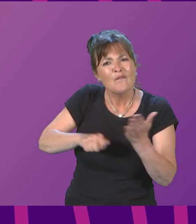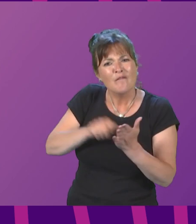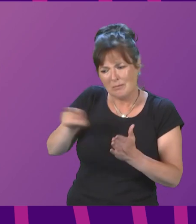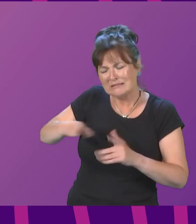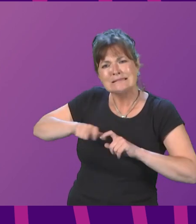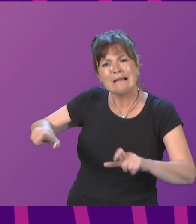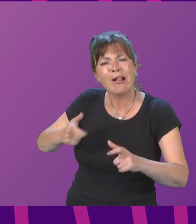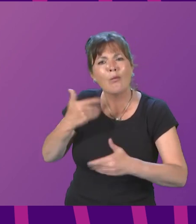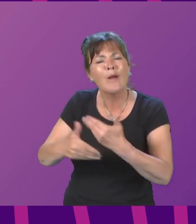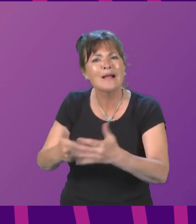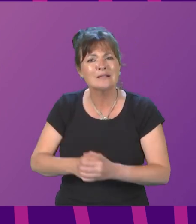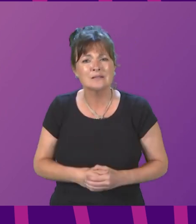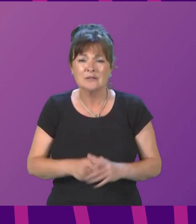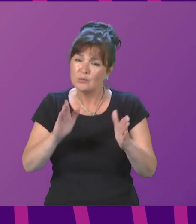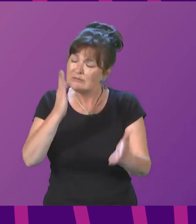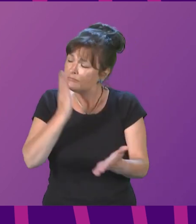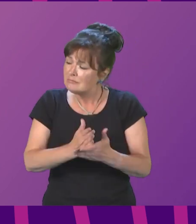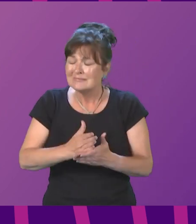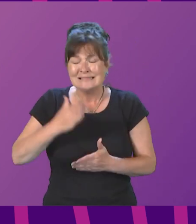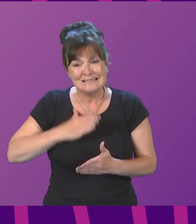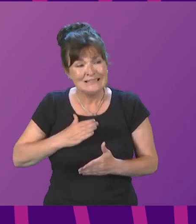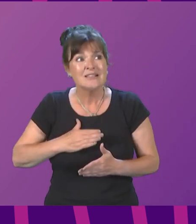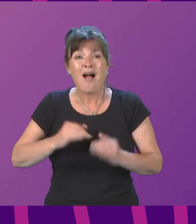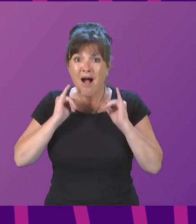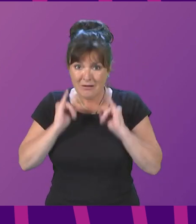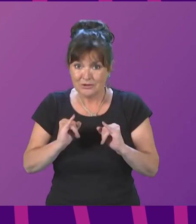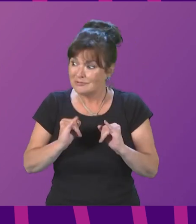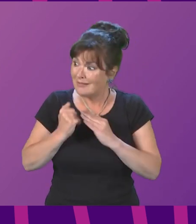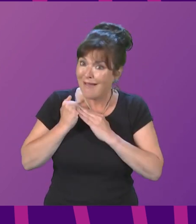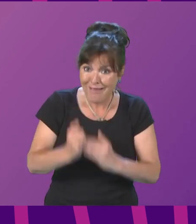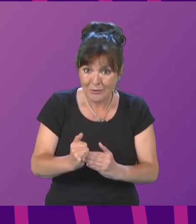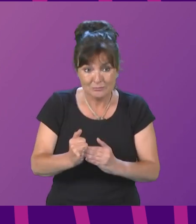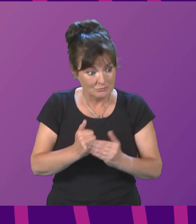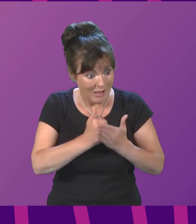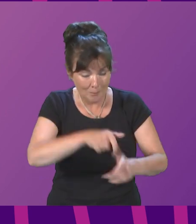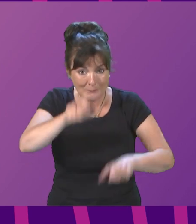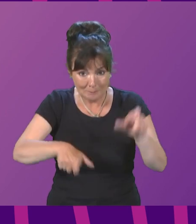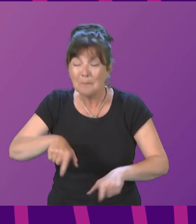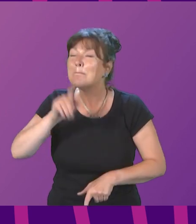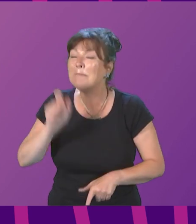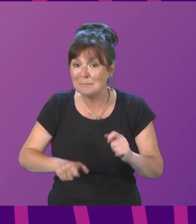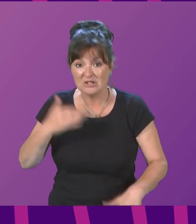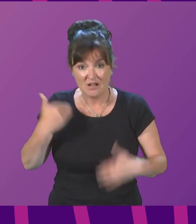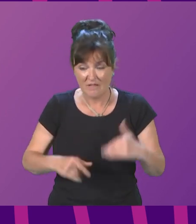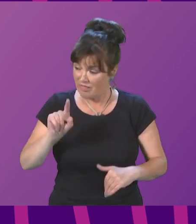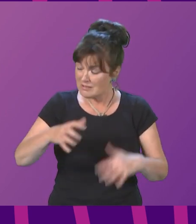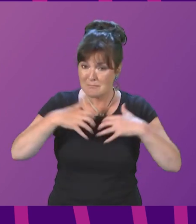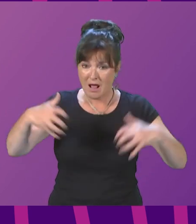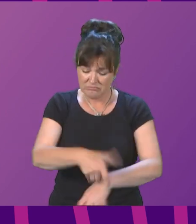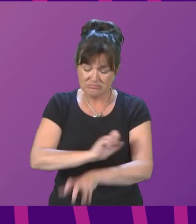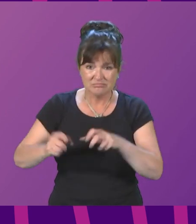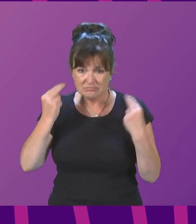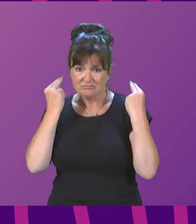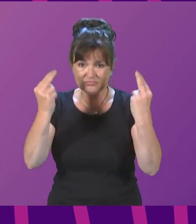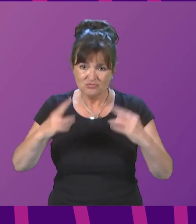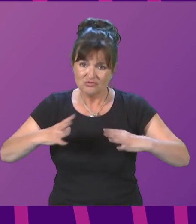obvious and urgent need to provide help to millions, people are suffering. This parliament, by contrast, stands ready, willing